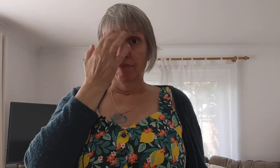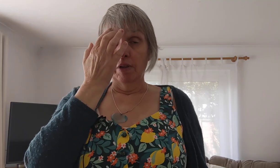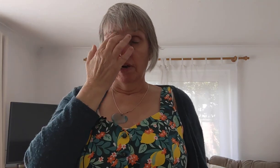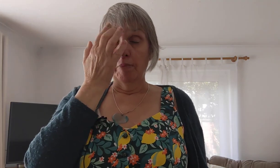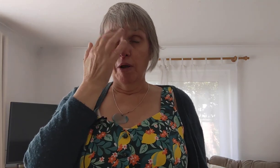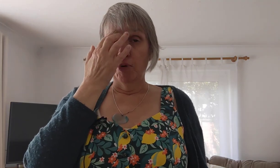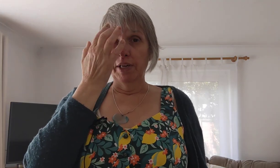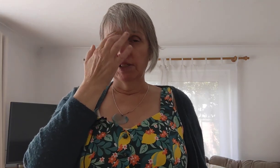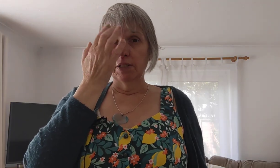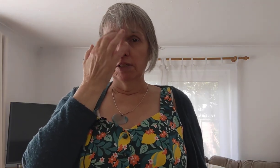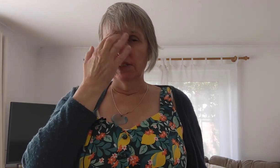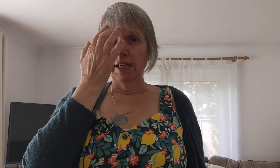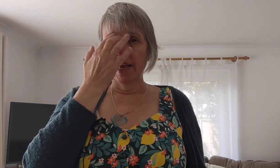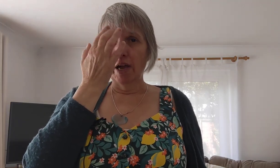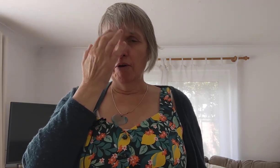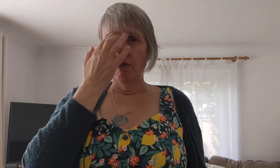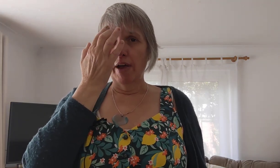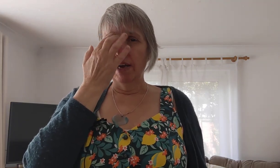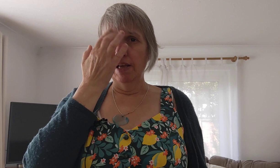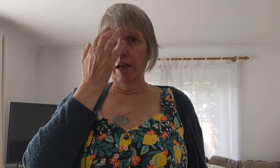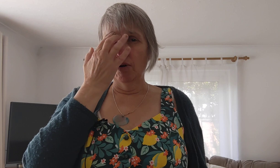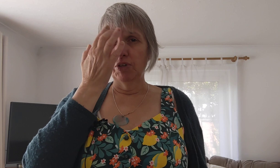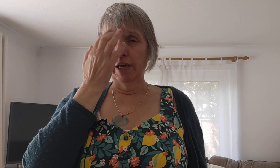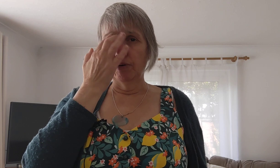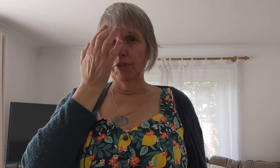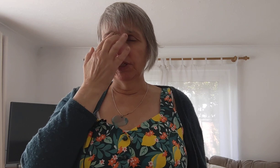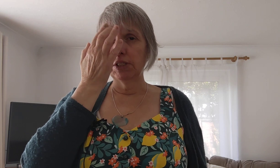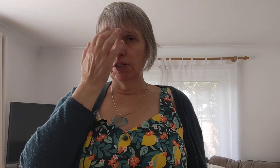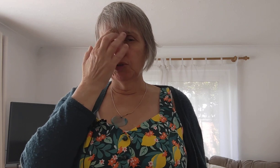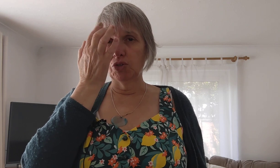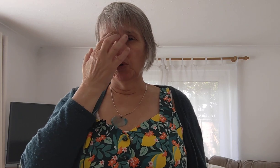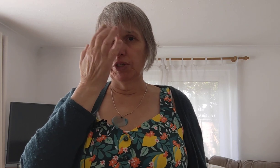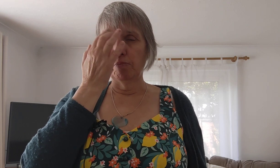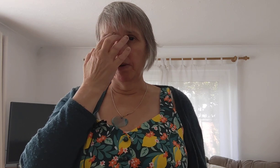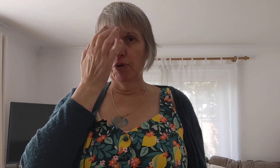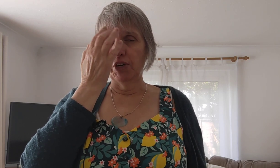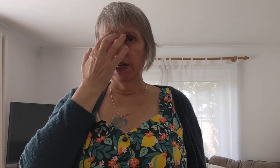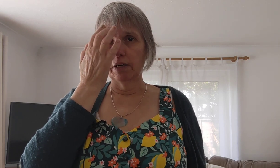eyebrow point to let go of any old guilt that's still stored in my body